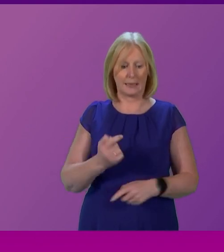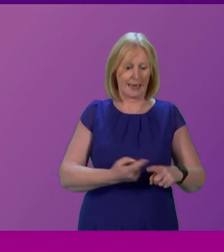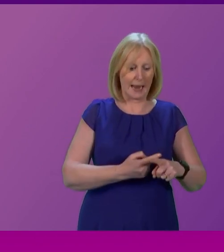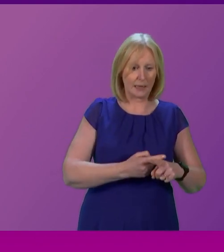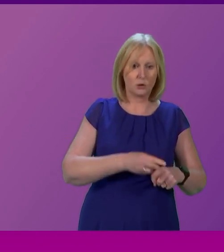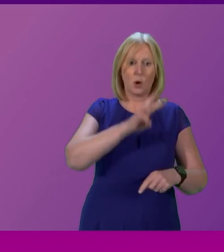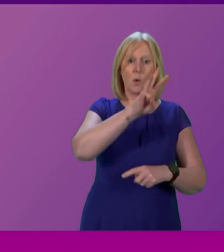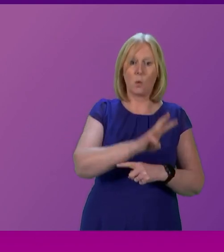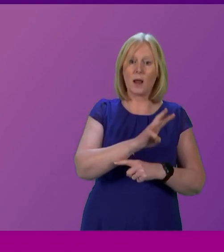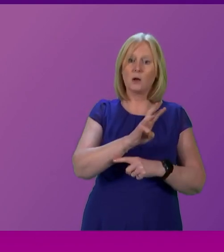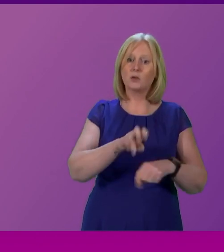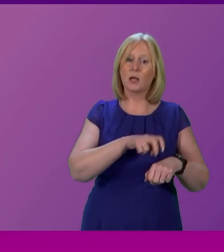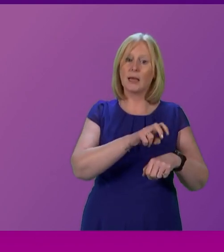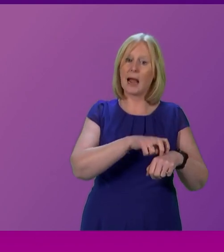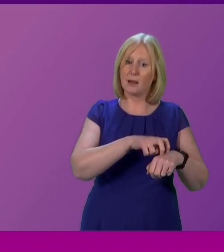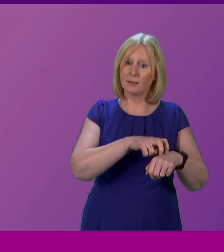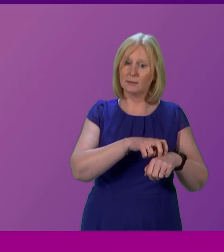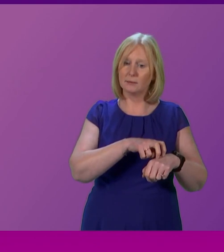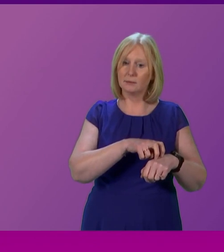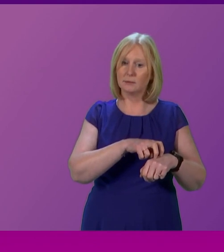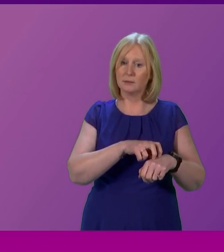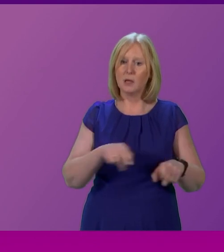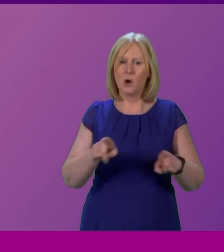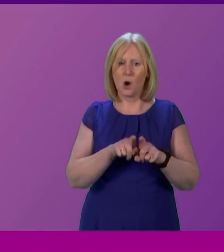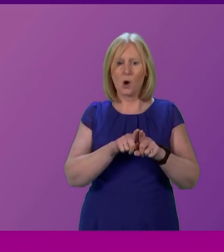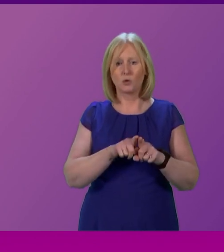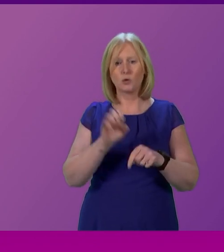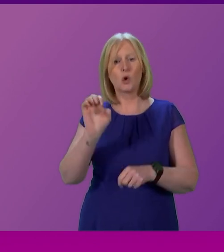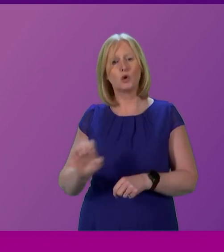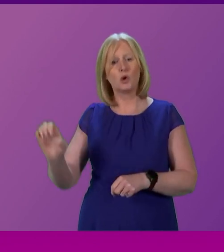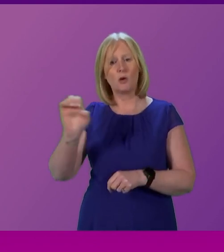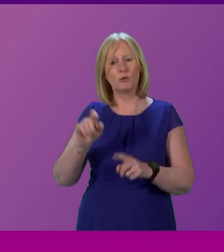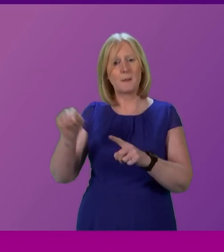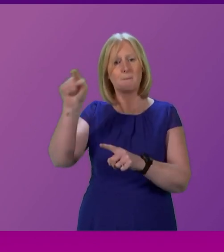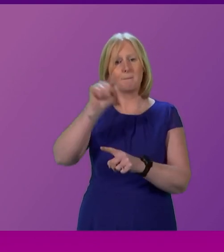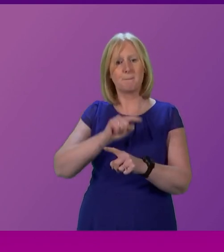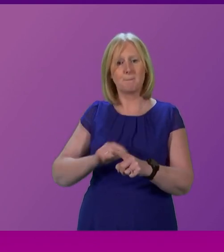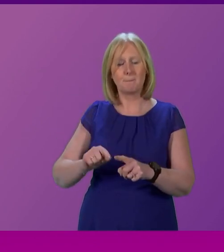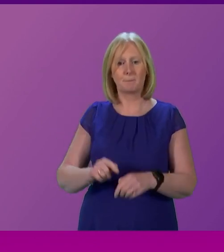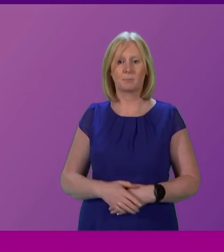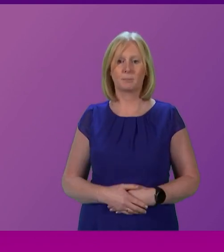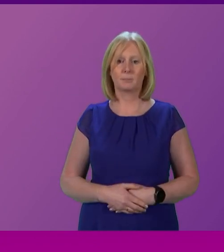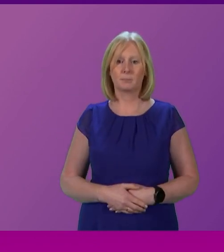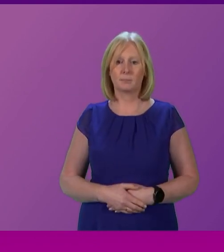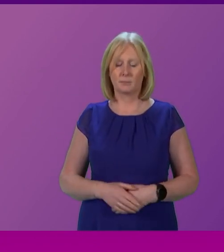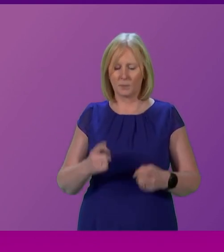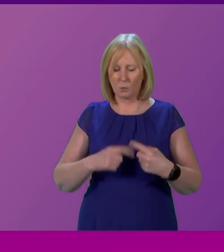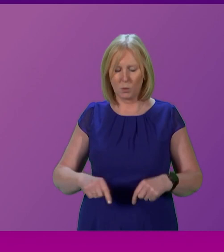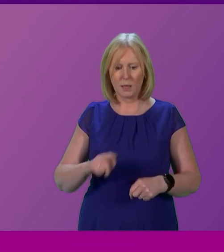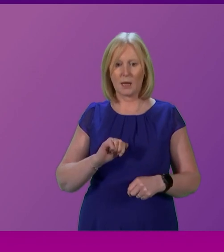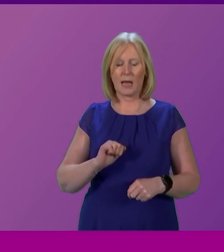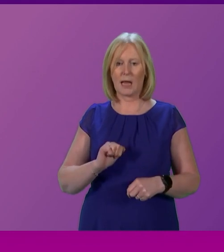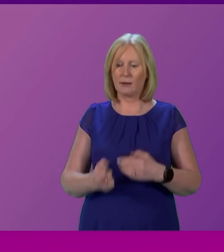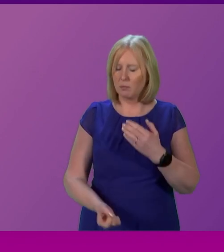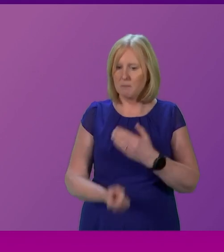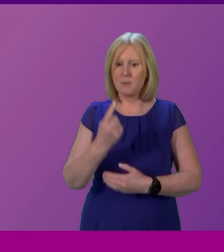in Wales and in Ireland. And indeed across Europe to many different levels. We are facing crisis upon